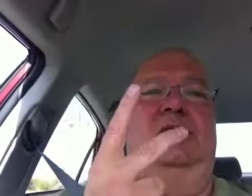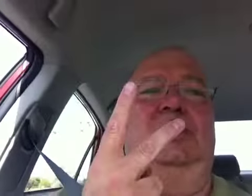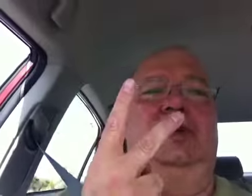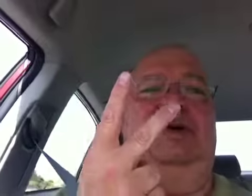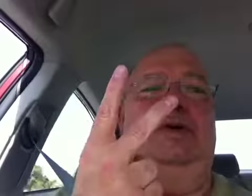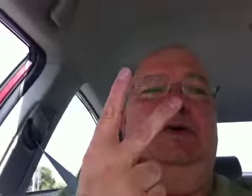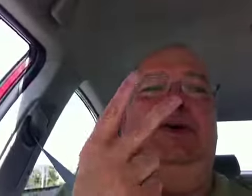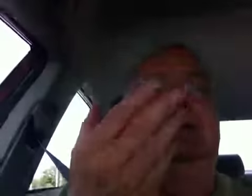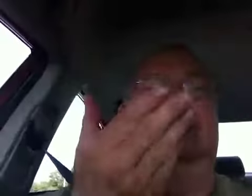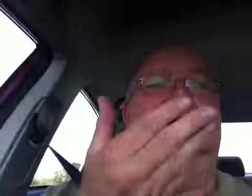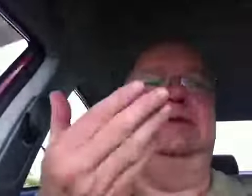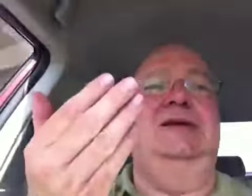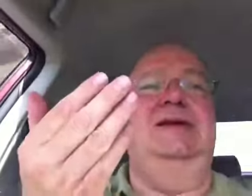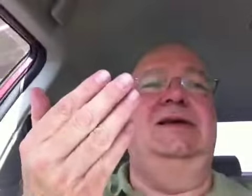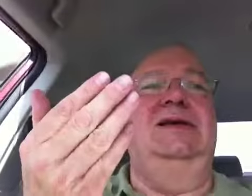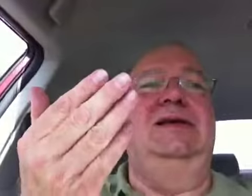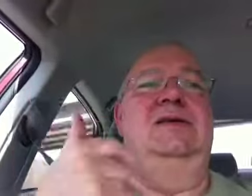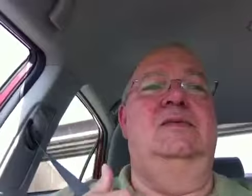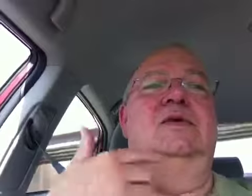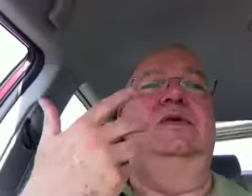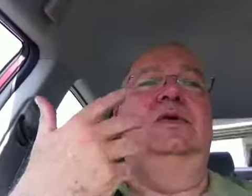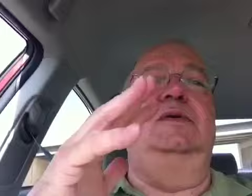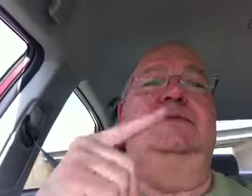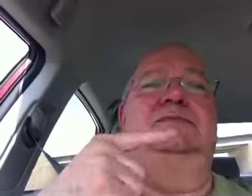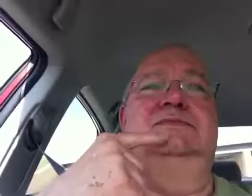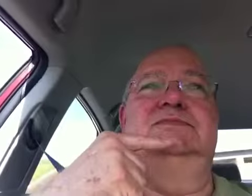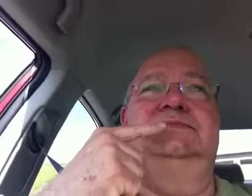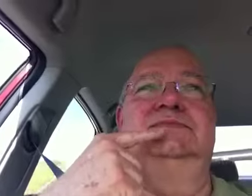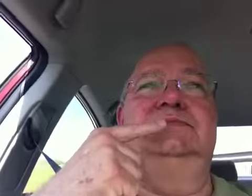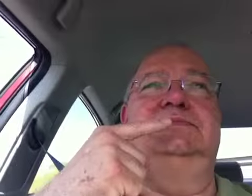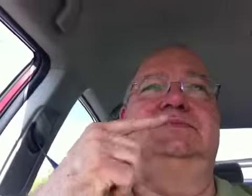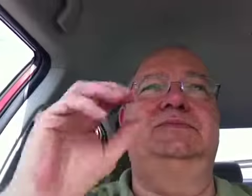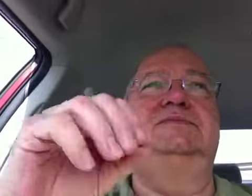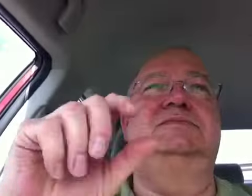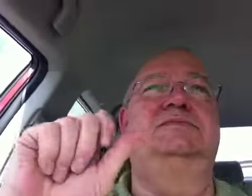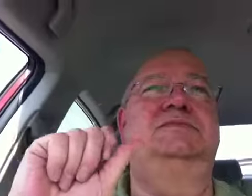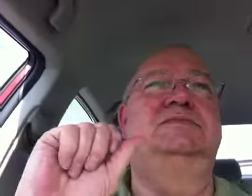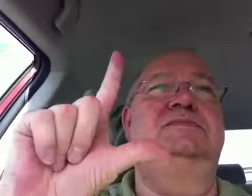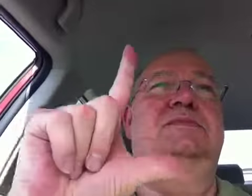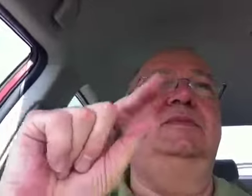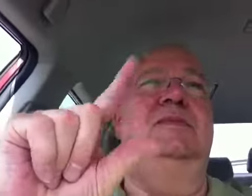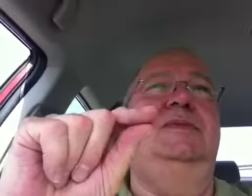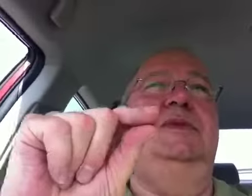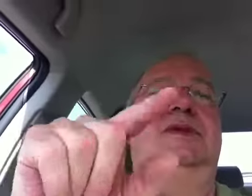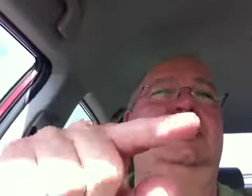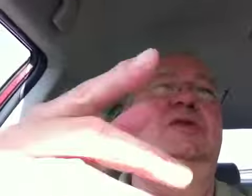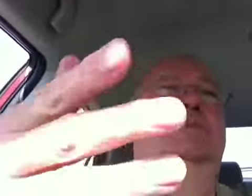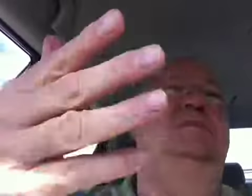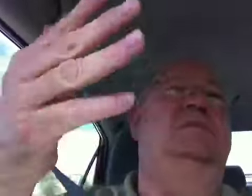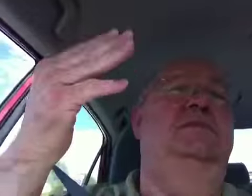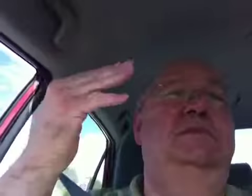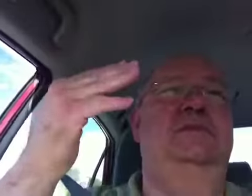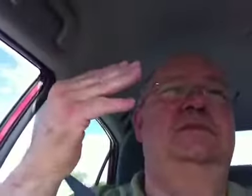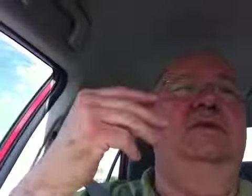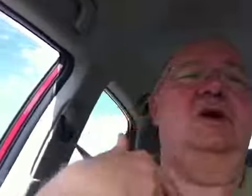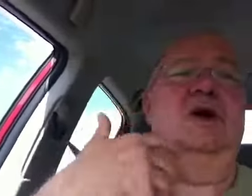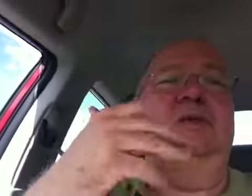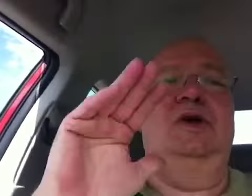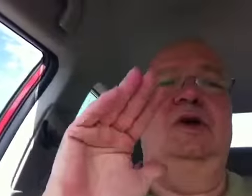tractor, turning three acres of his field into a regulation-sized soccer field of dreams. In return, all Doug asked was to be allowed